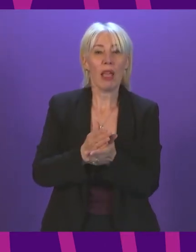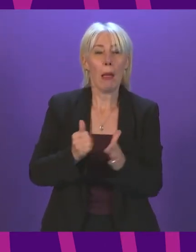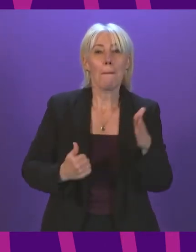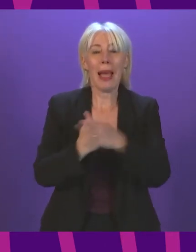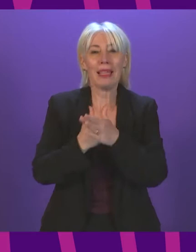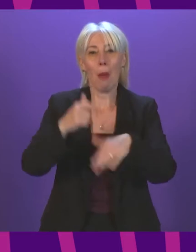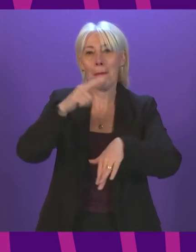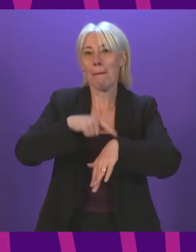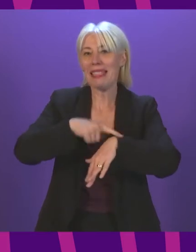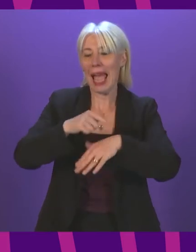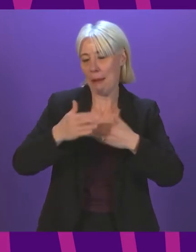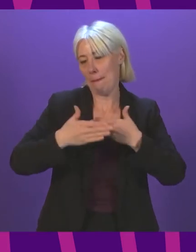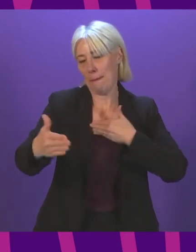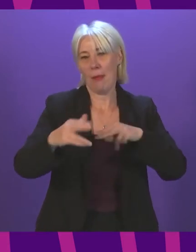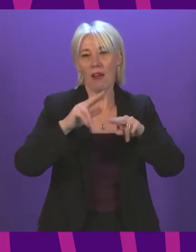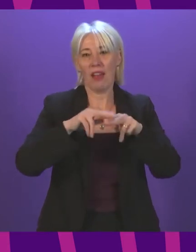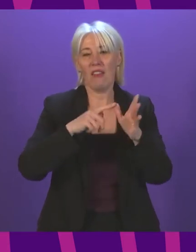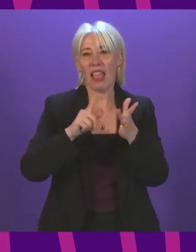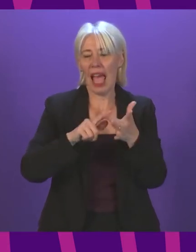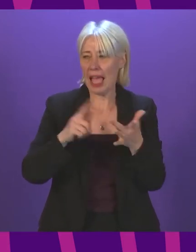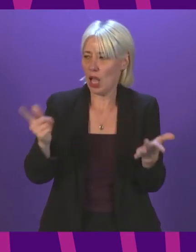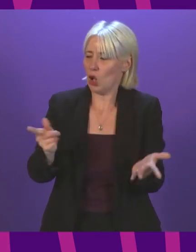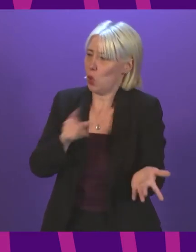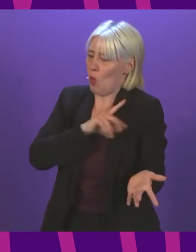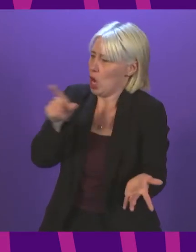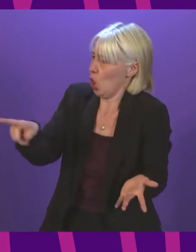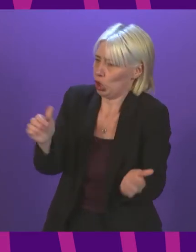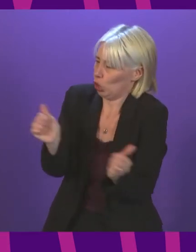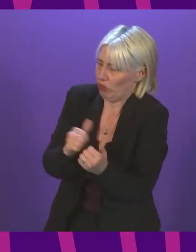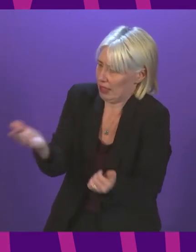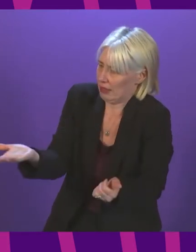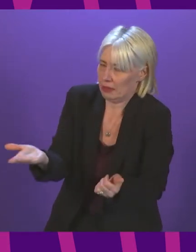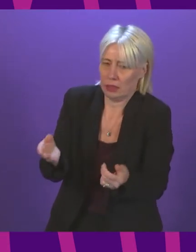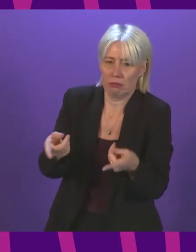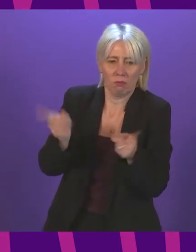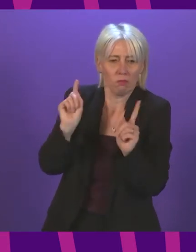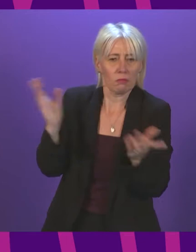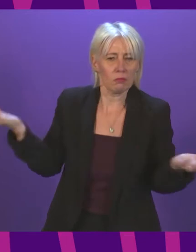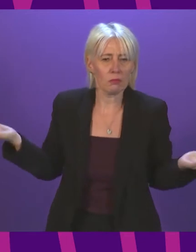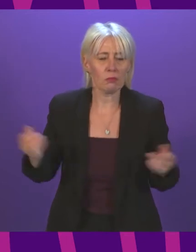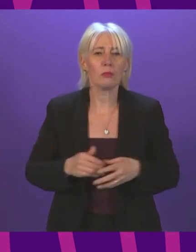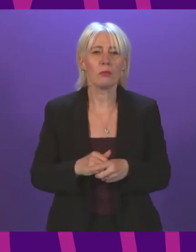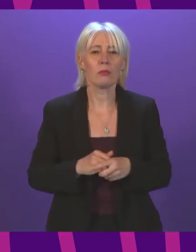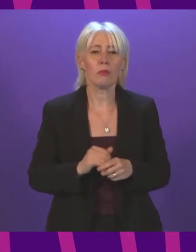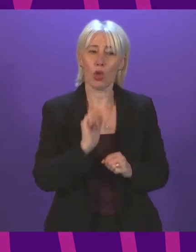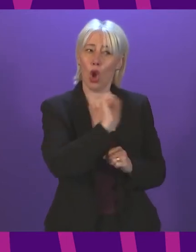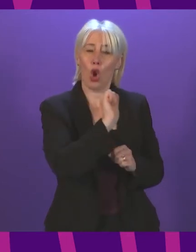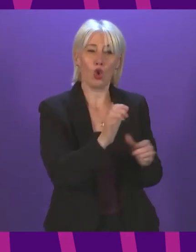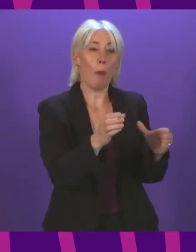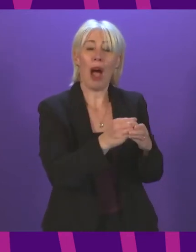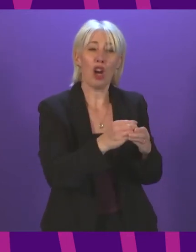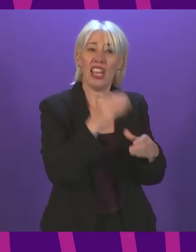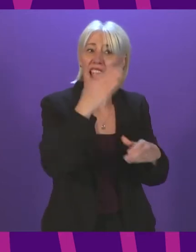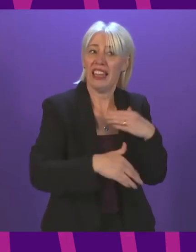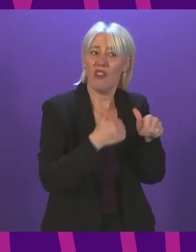for fatal accident inquiries. Why does not the Cabinet Secretary? Cabinet Secretary. As I understand it, his party did not support that